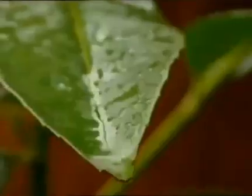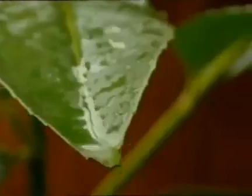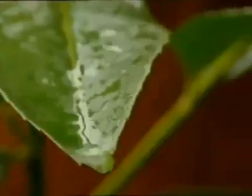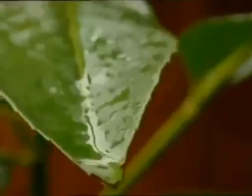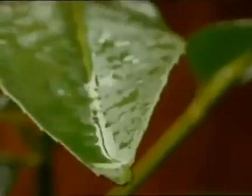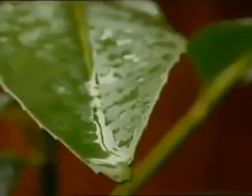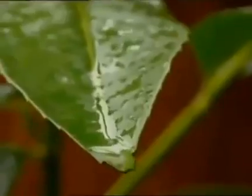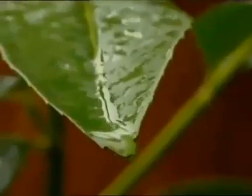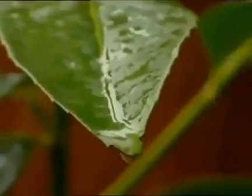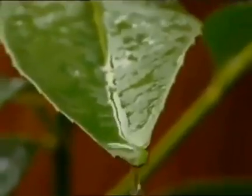Drip.